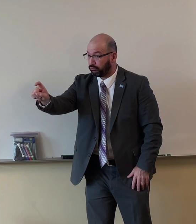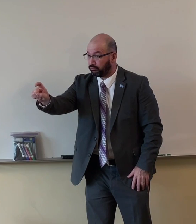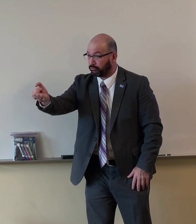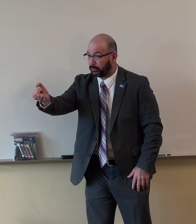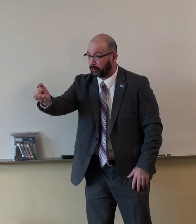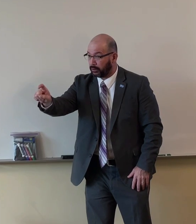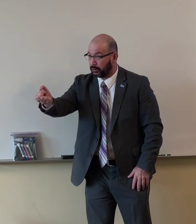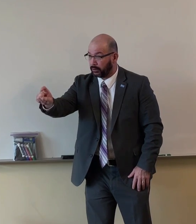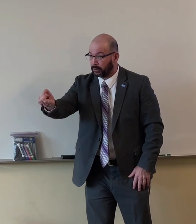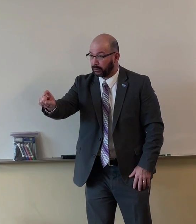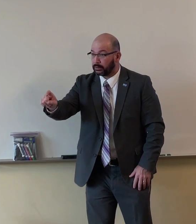Yeah.